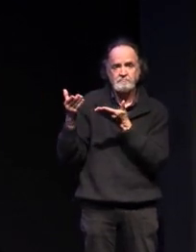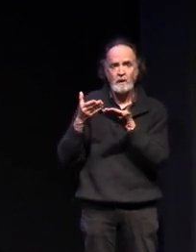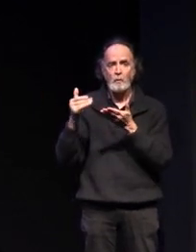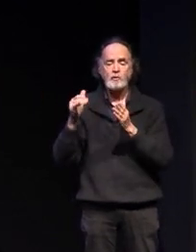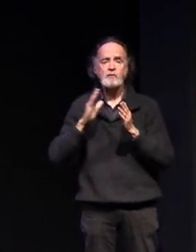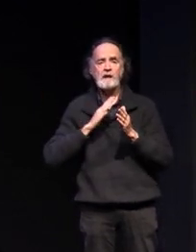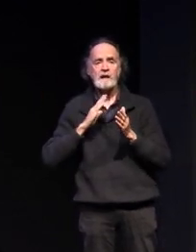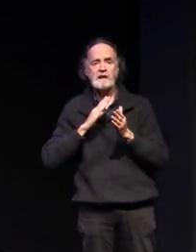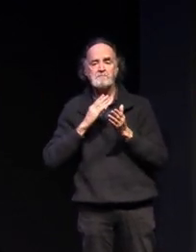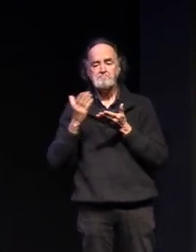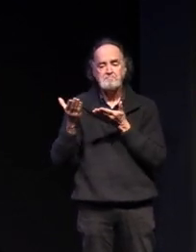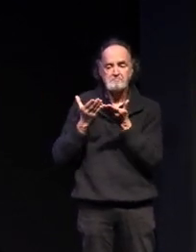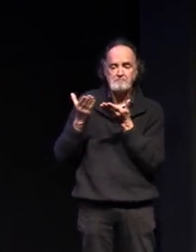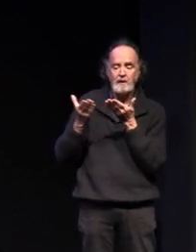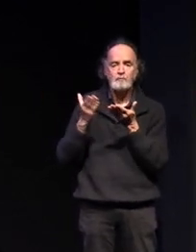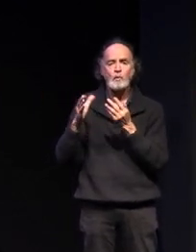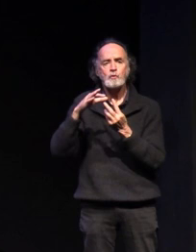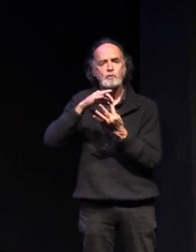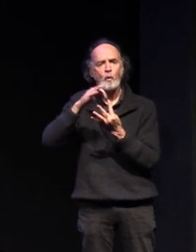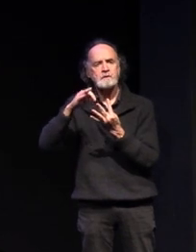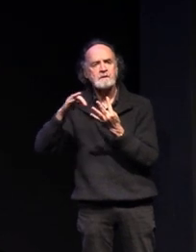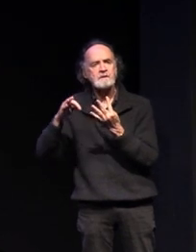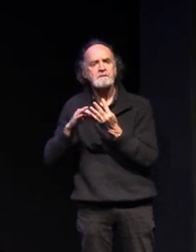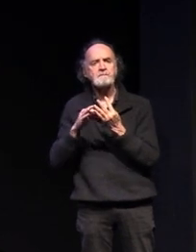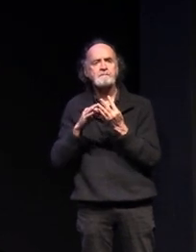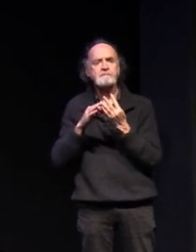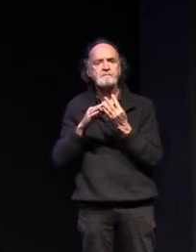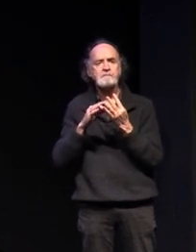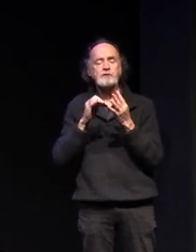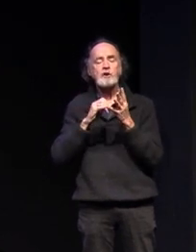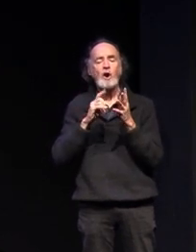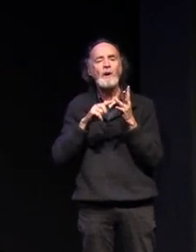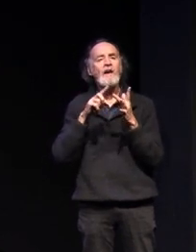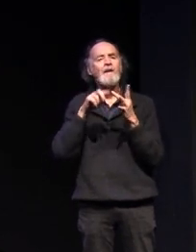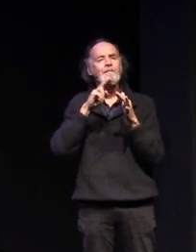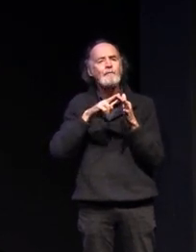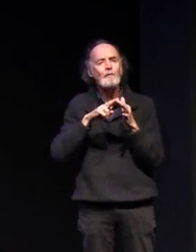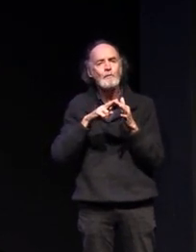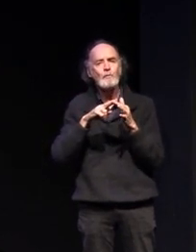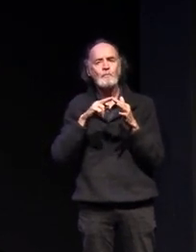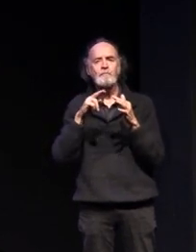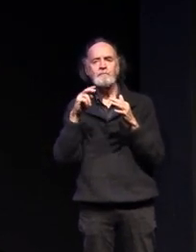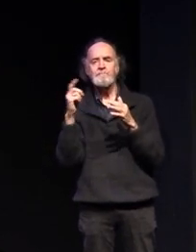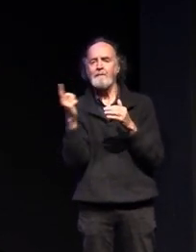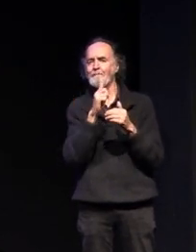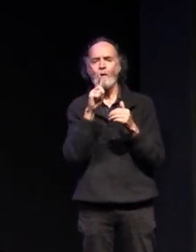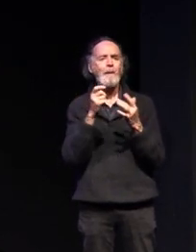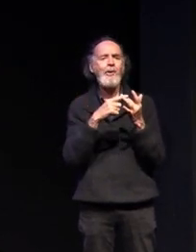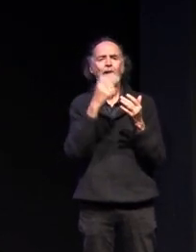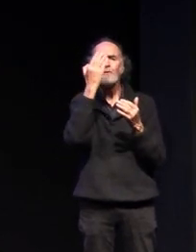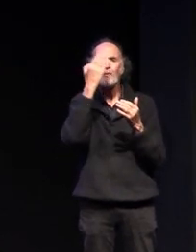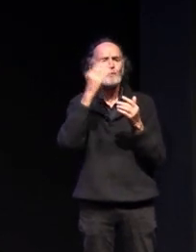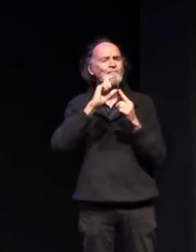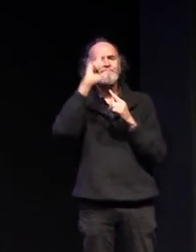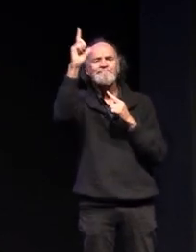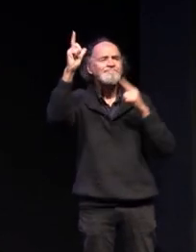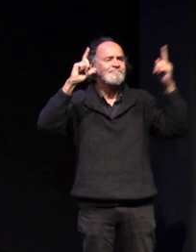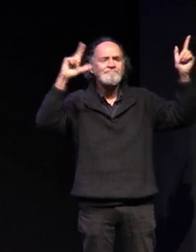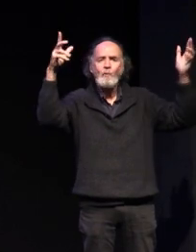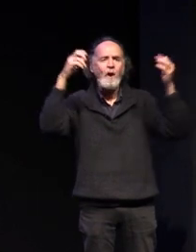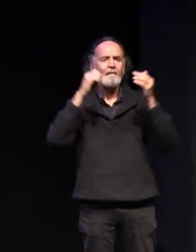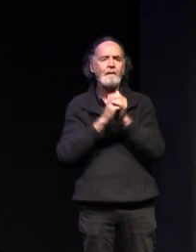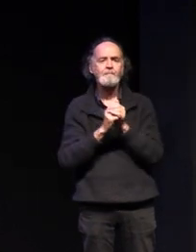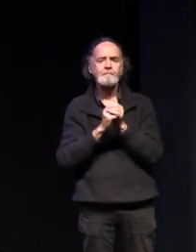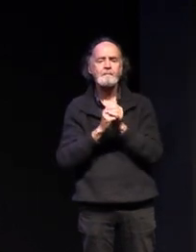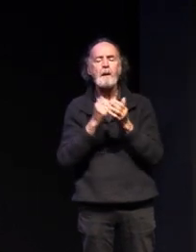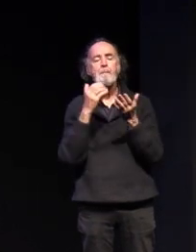are and discuss the choices that you need to make so if you're in that category it may well be worthwhile just waiting a few moments at the end of